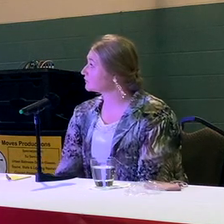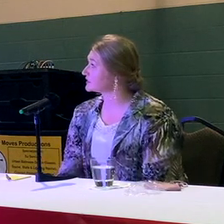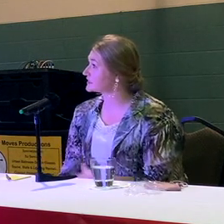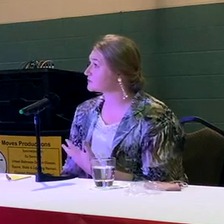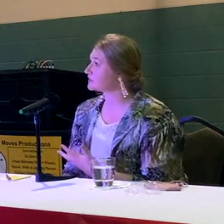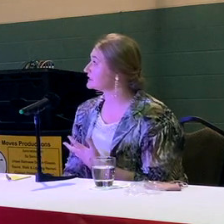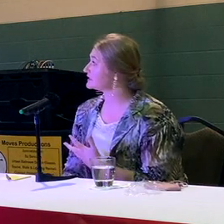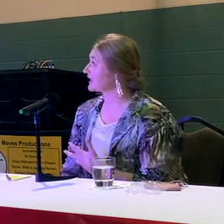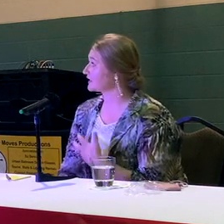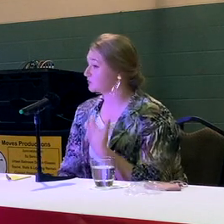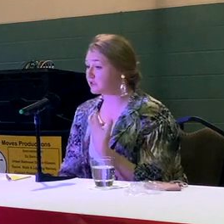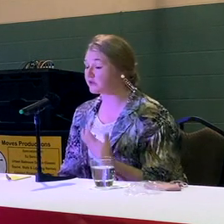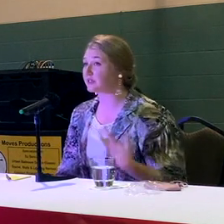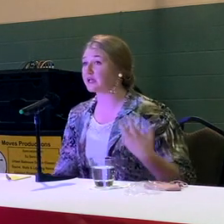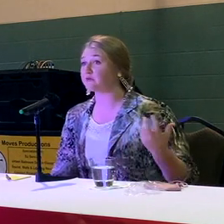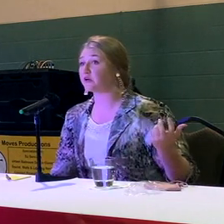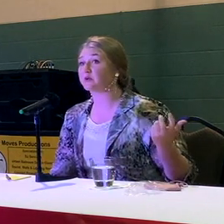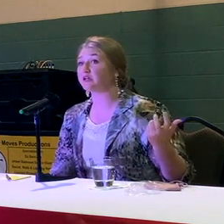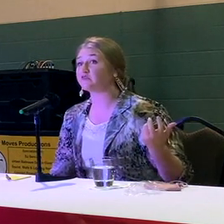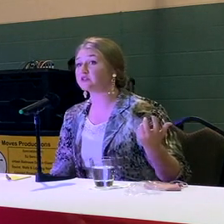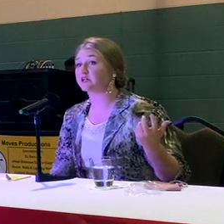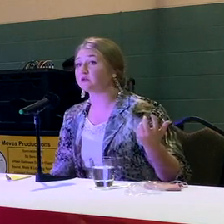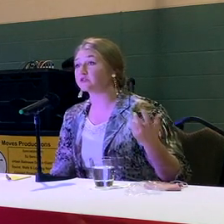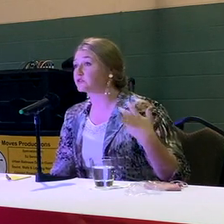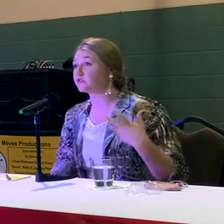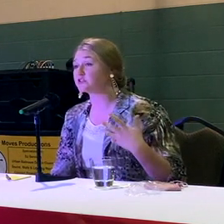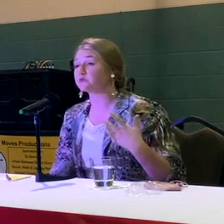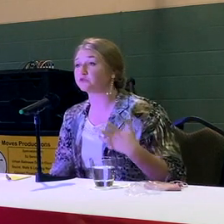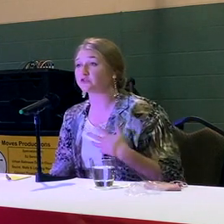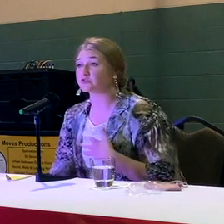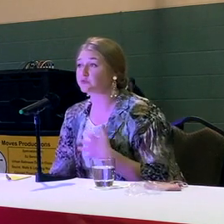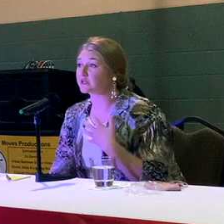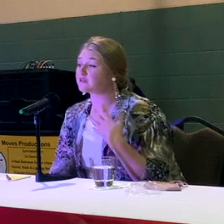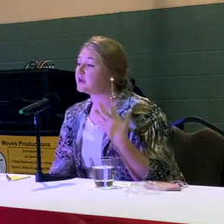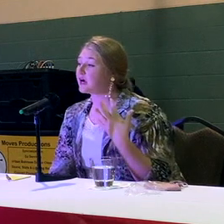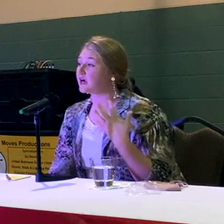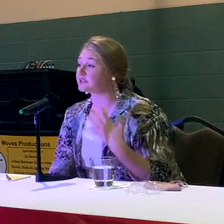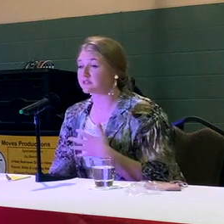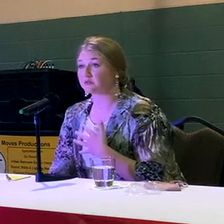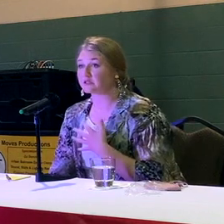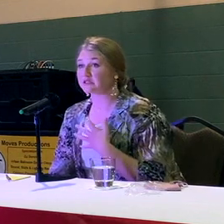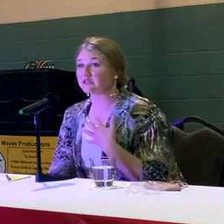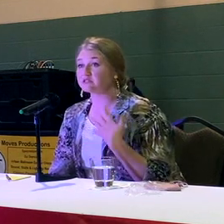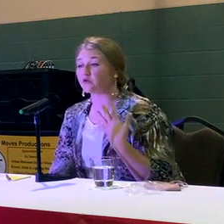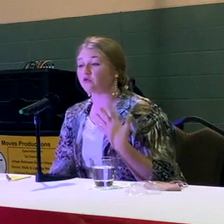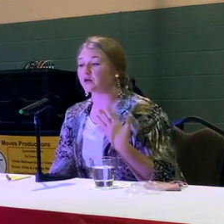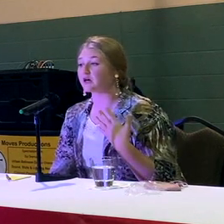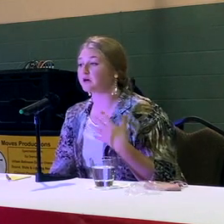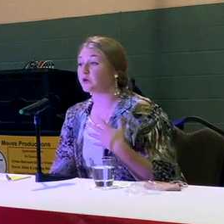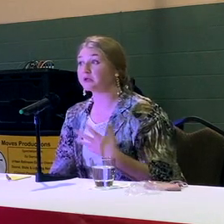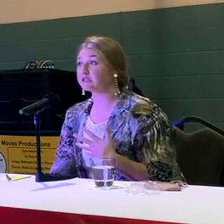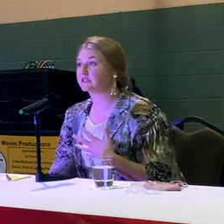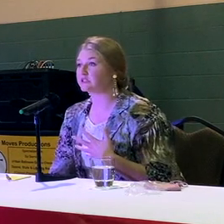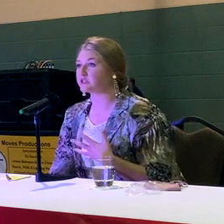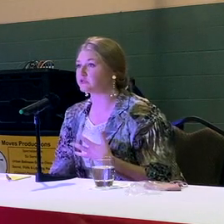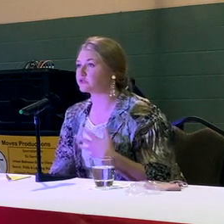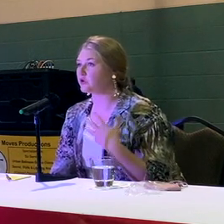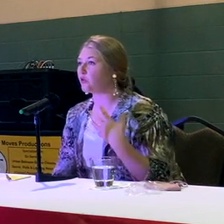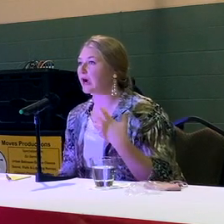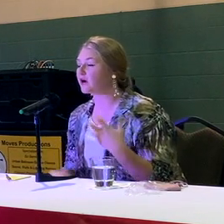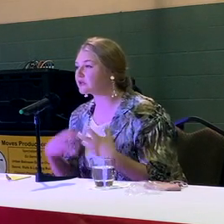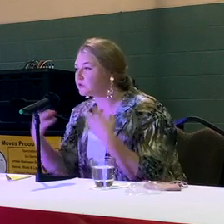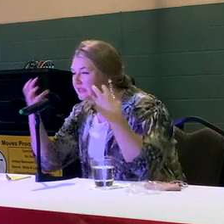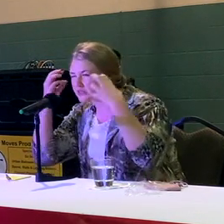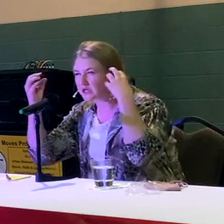the American with Disabilities Act. We know that not very many of our sidewalks are traversable for those with disabilities or mobility issues.